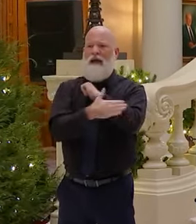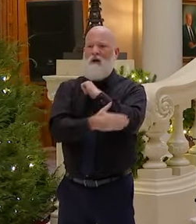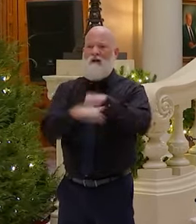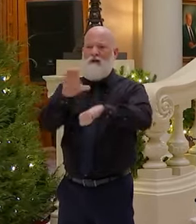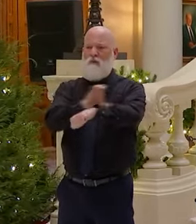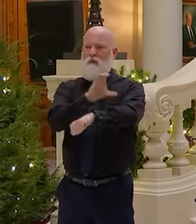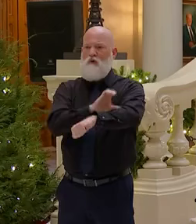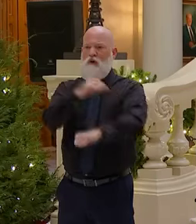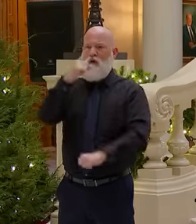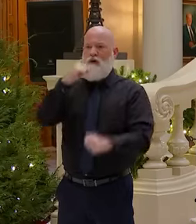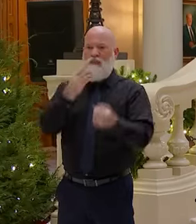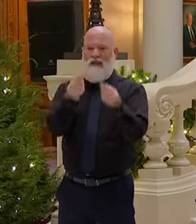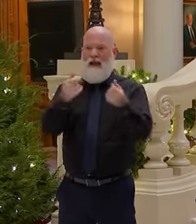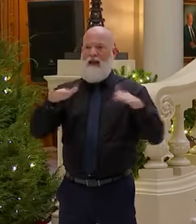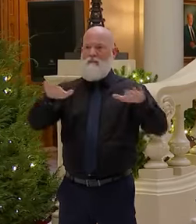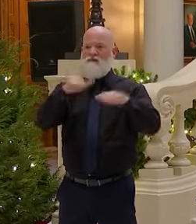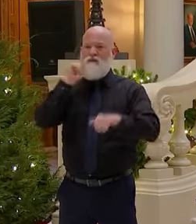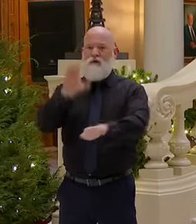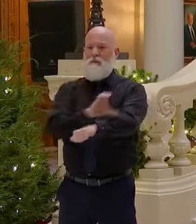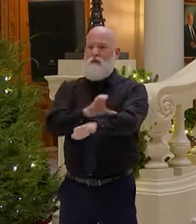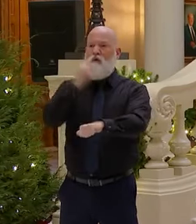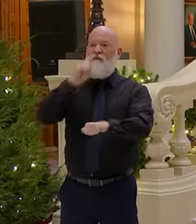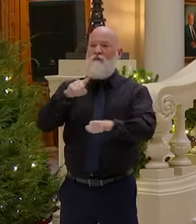It has to stop.